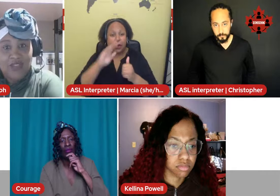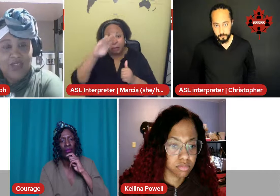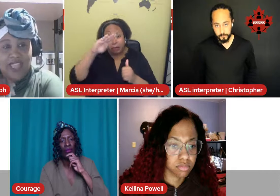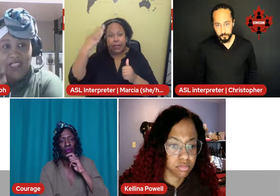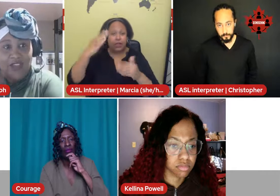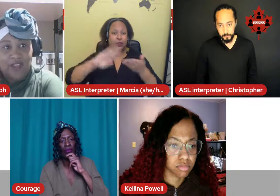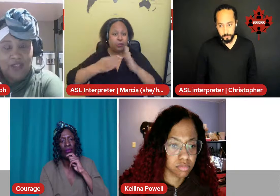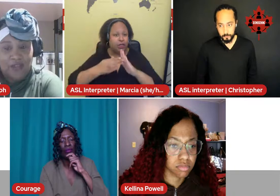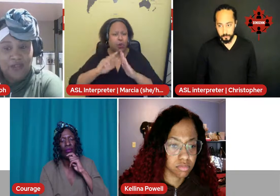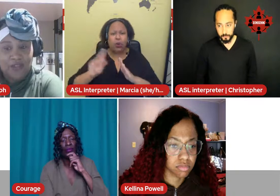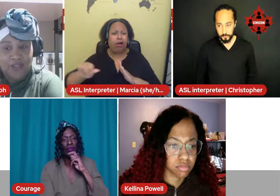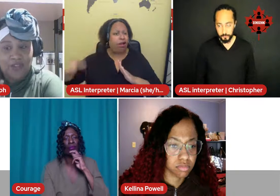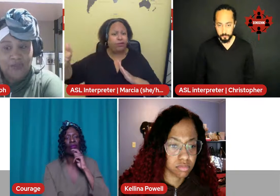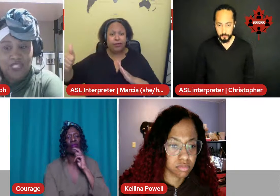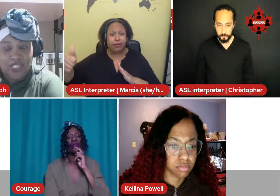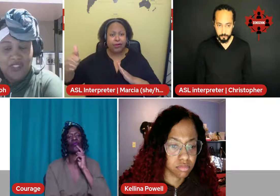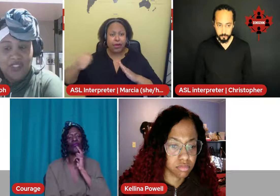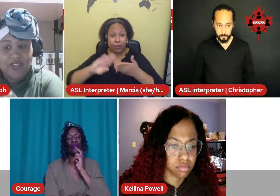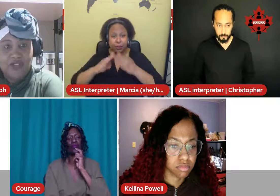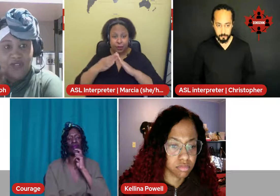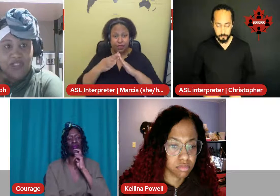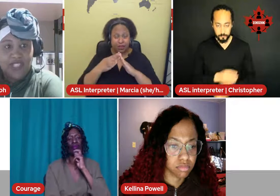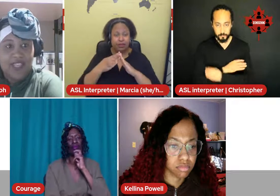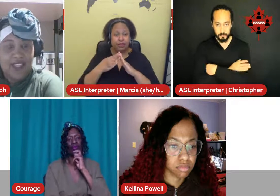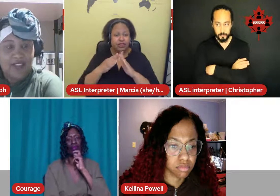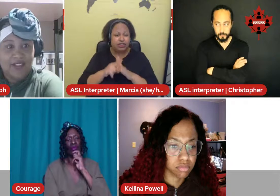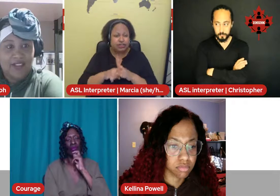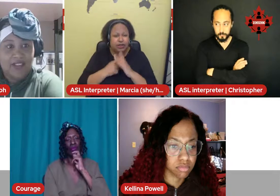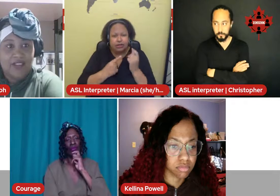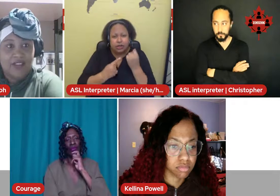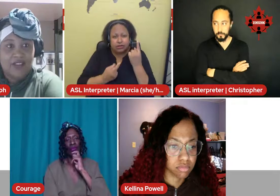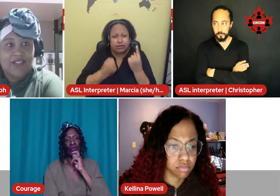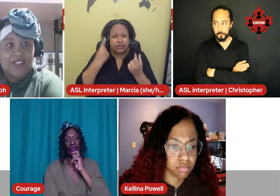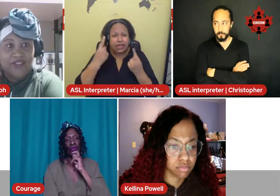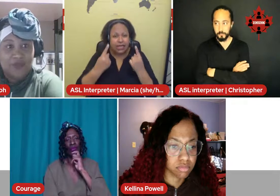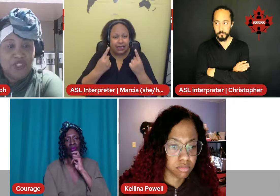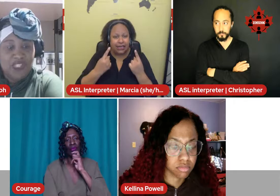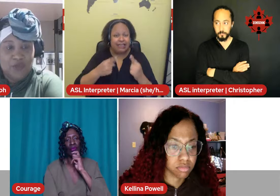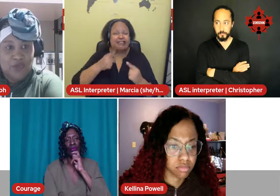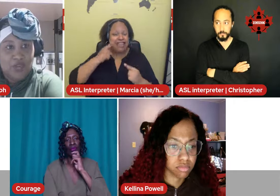or any other communities to understand the deaf community more?